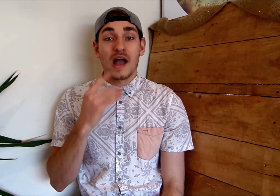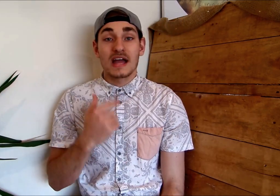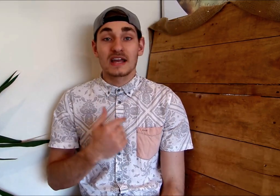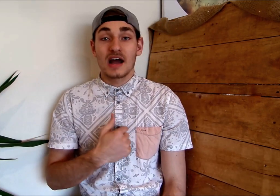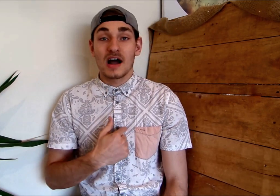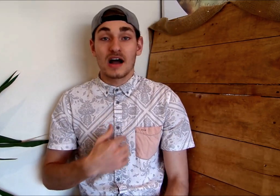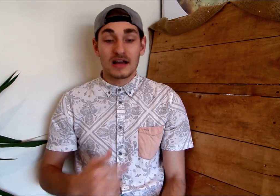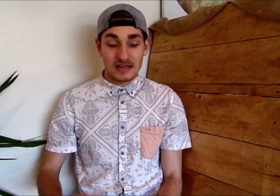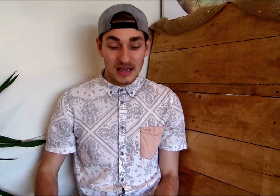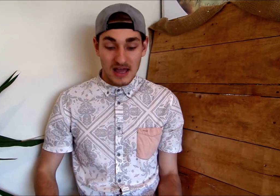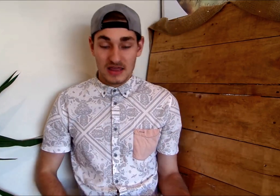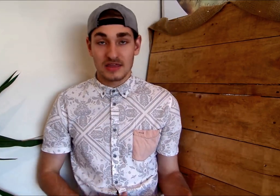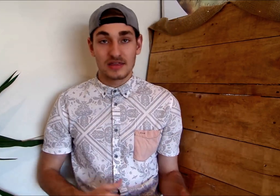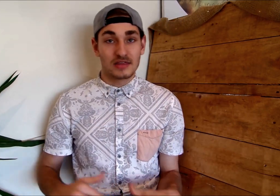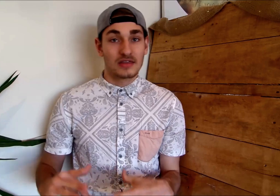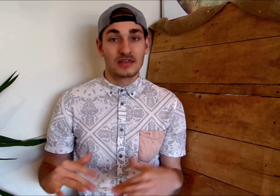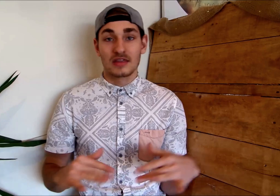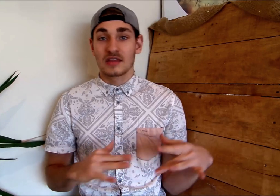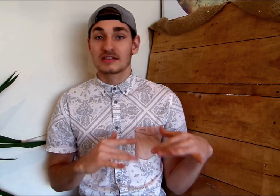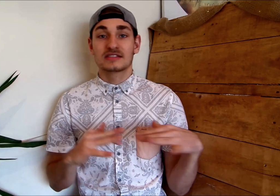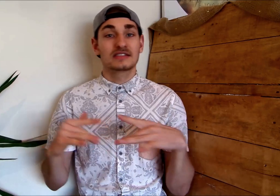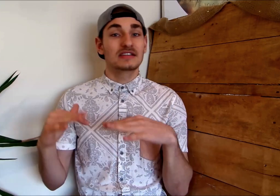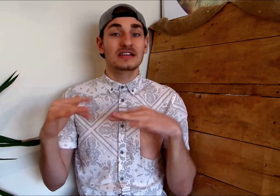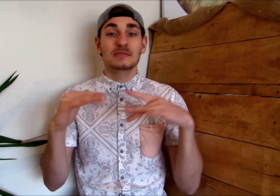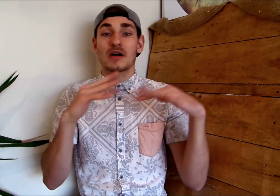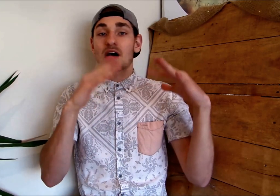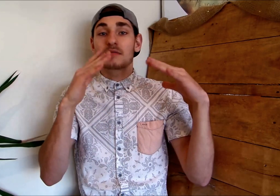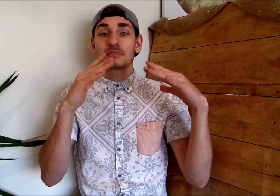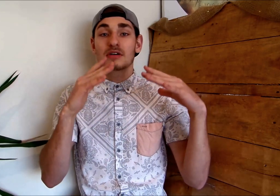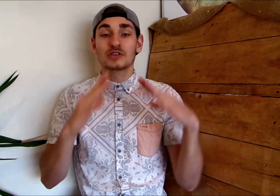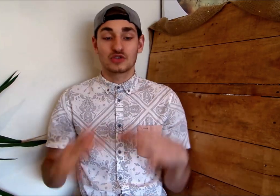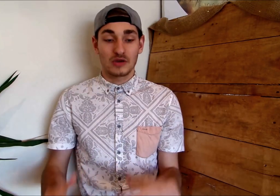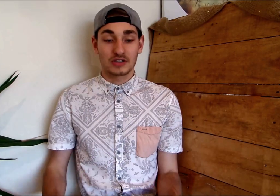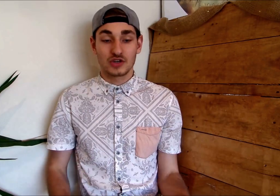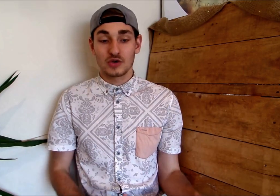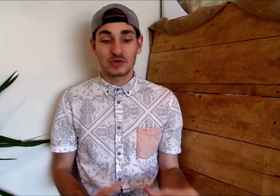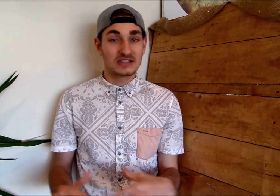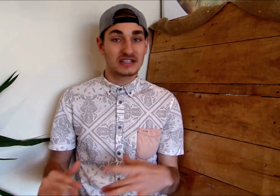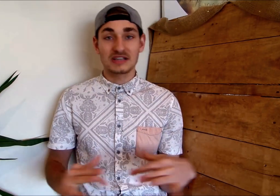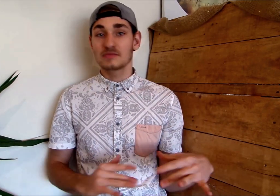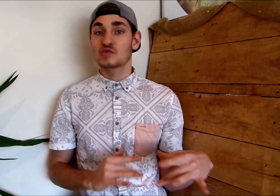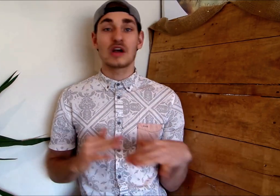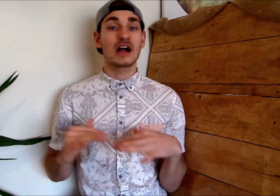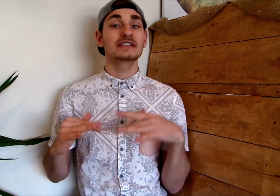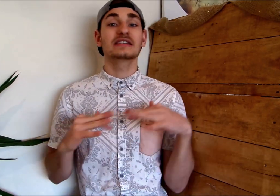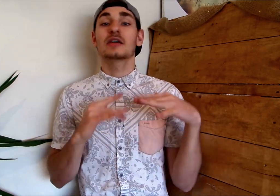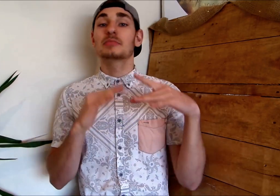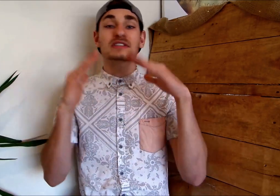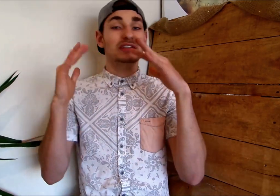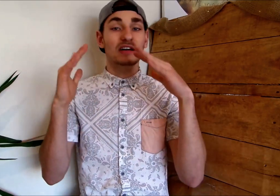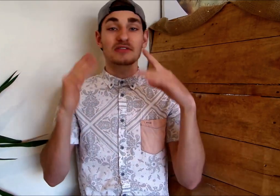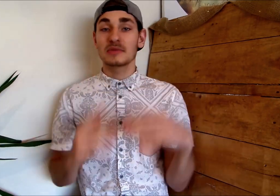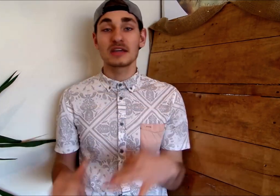When I get steam up, so I show steam rising up inside of me,